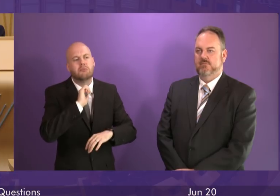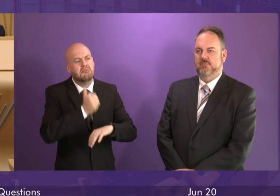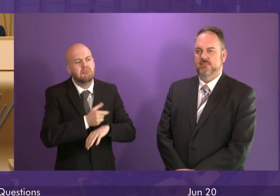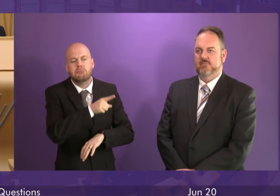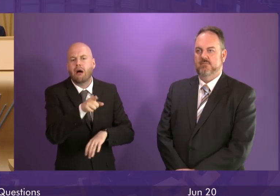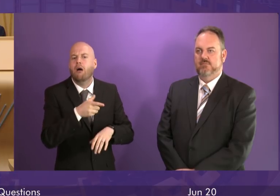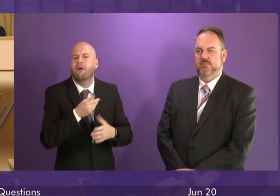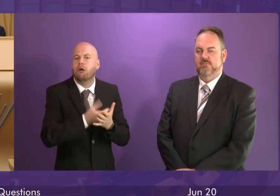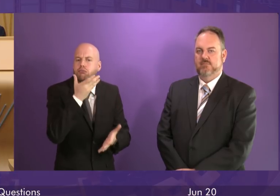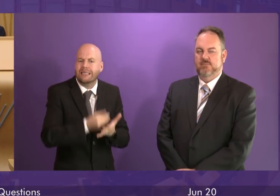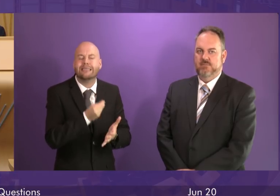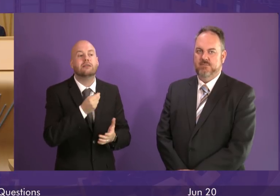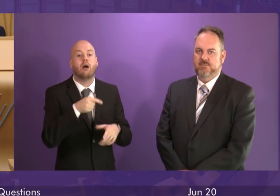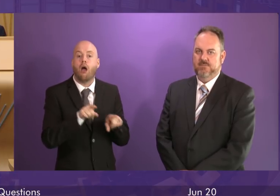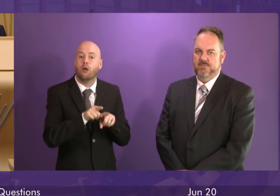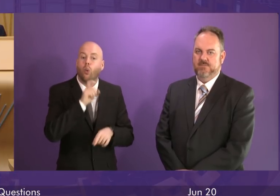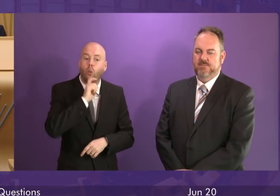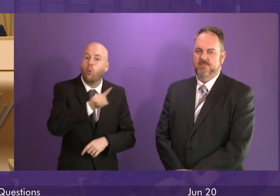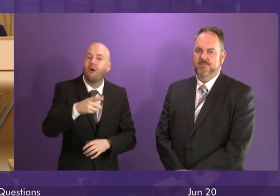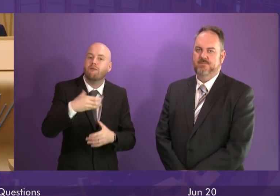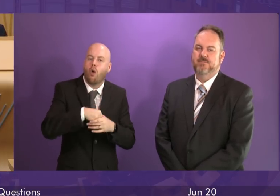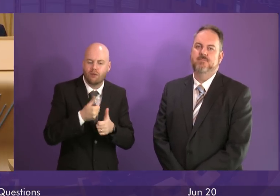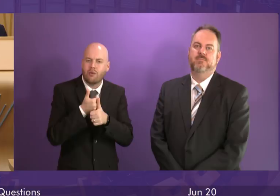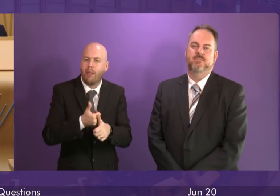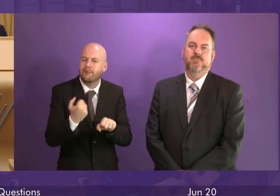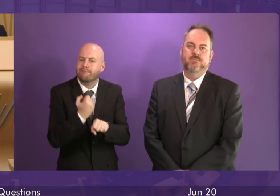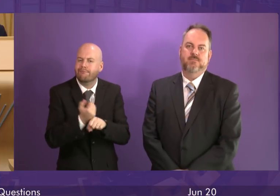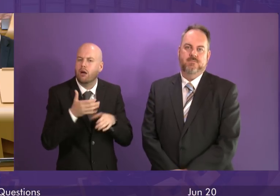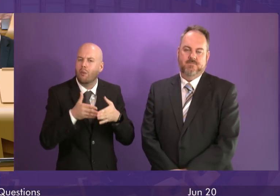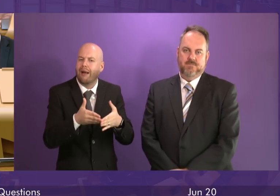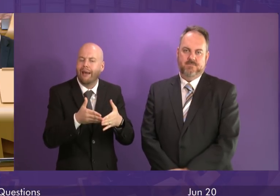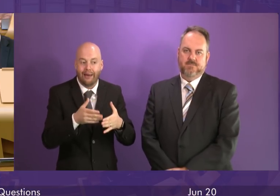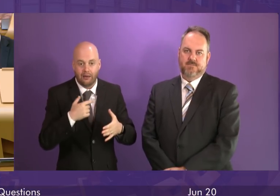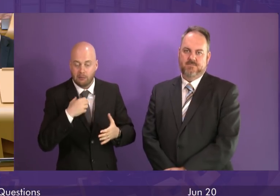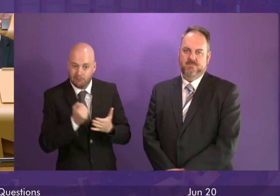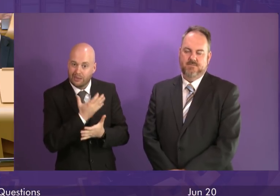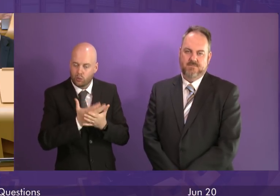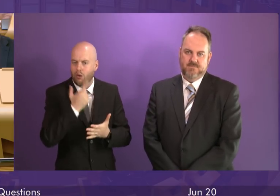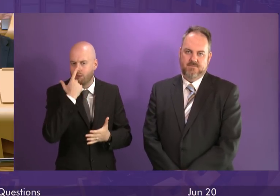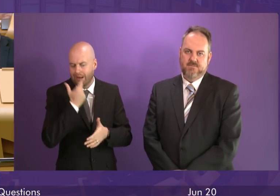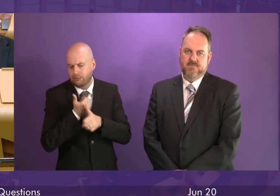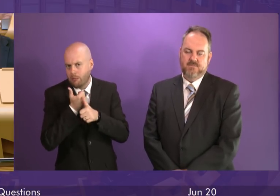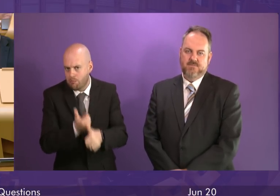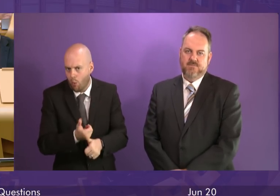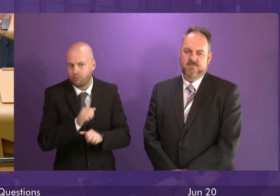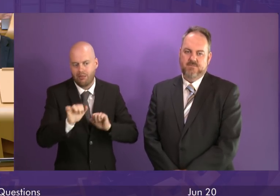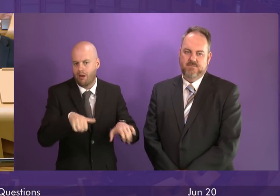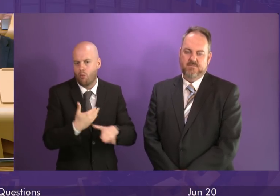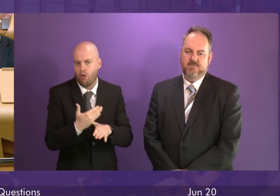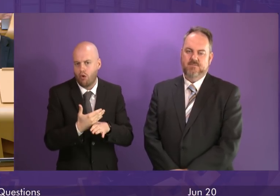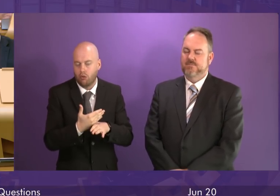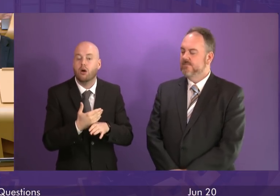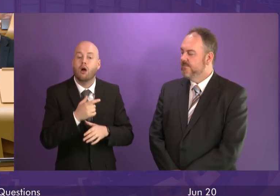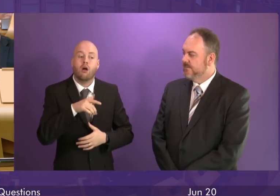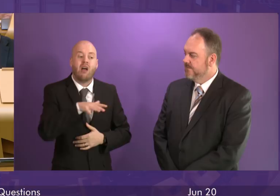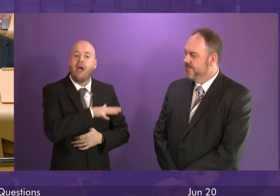efforts to fix the Waverley to make sure that the Government is doing everything we can to support their efforts. And the relevant Minister would be